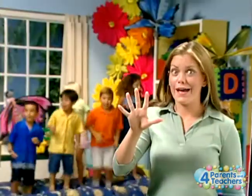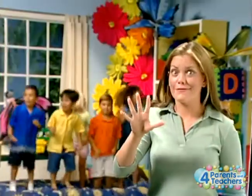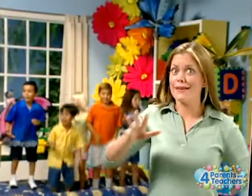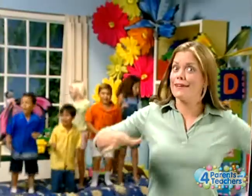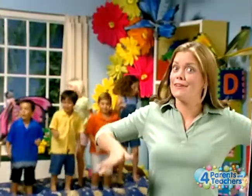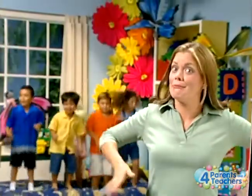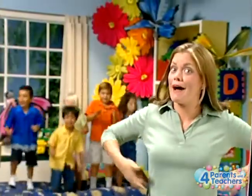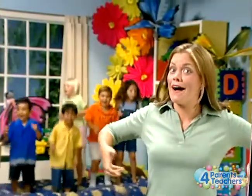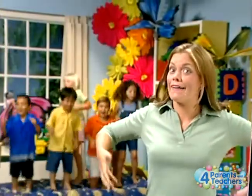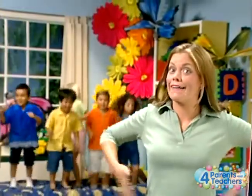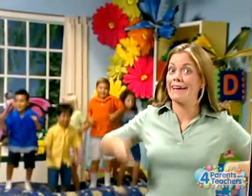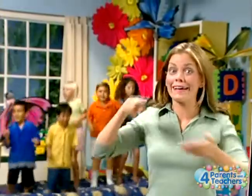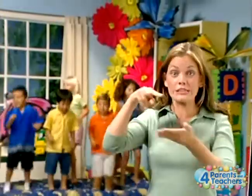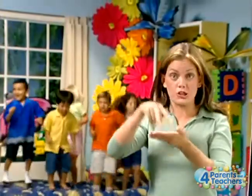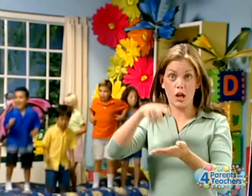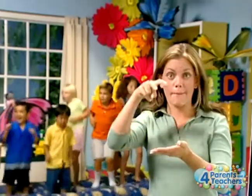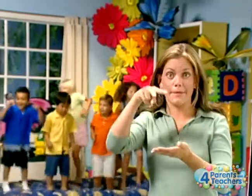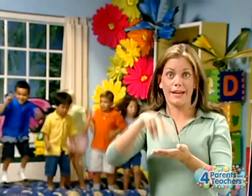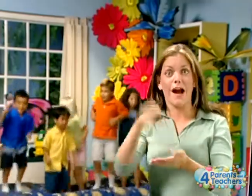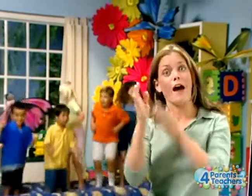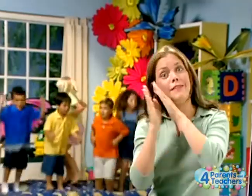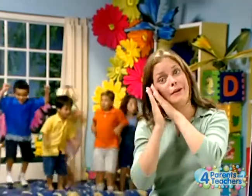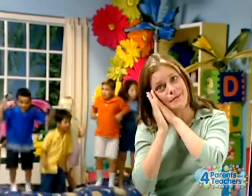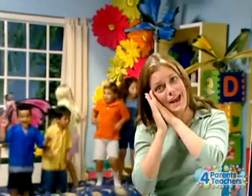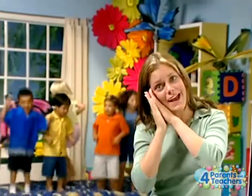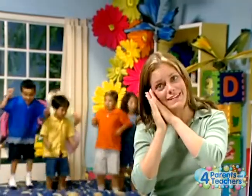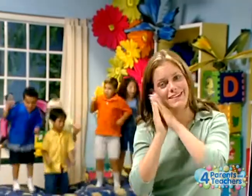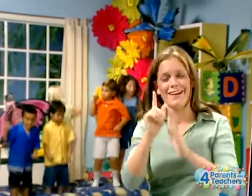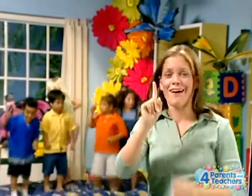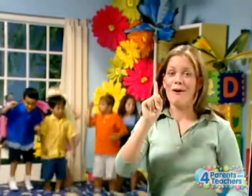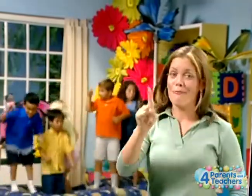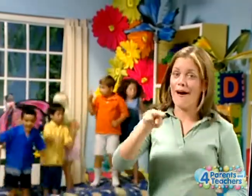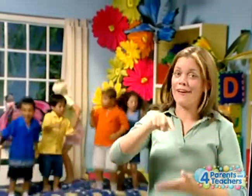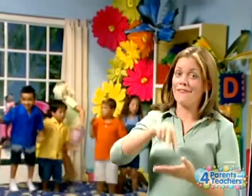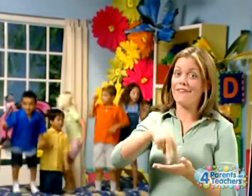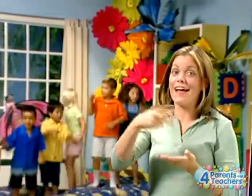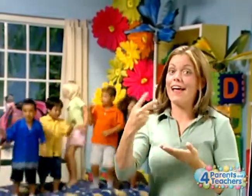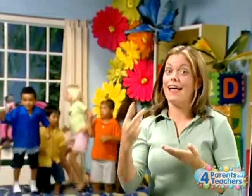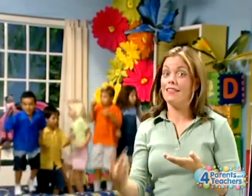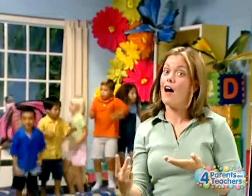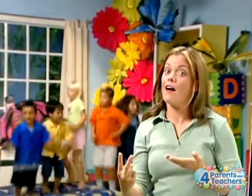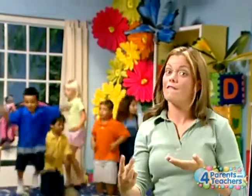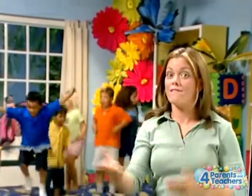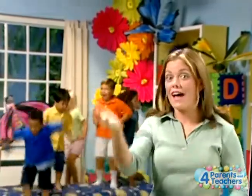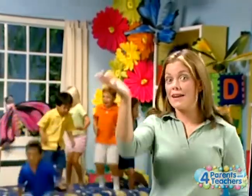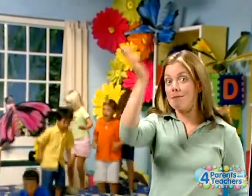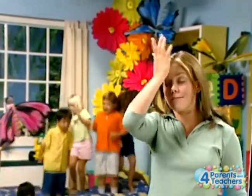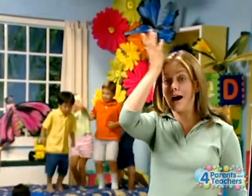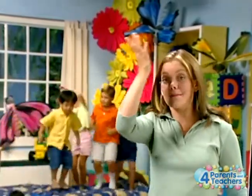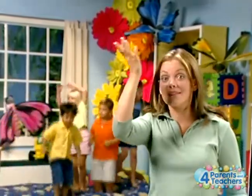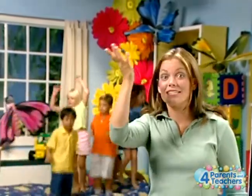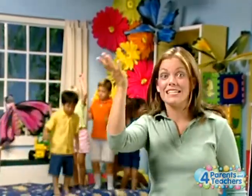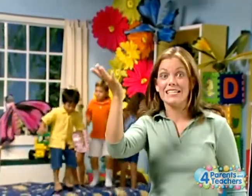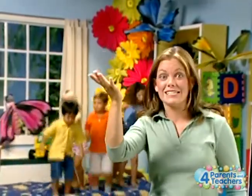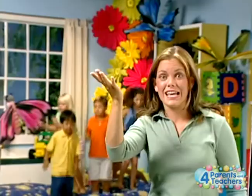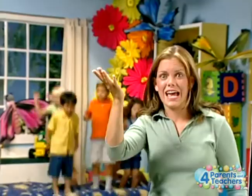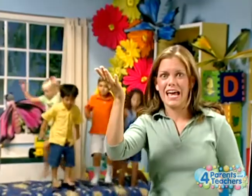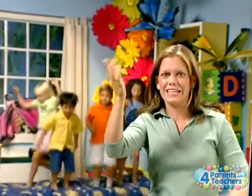little monkeys jumping on a bed. One fell off and bumped its head.